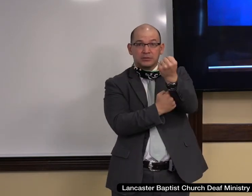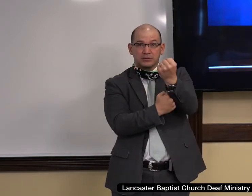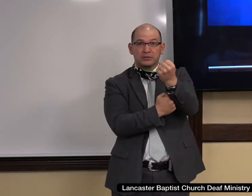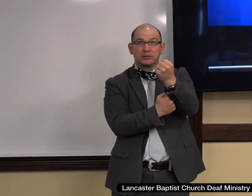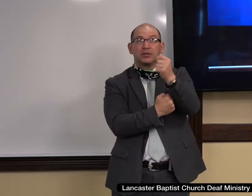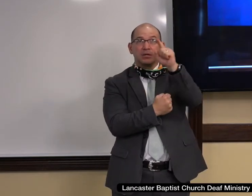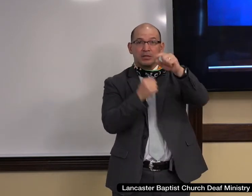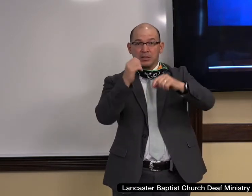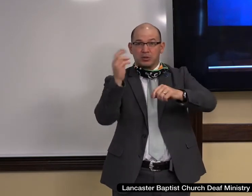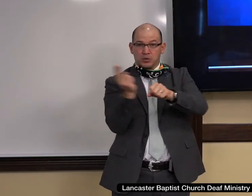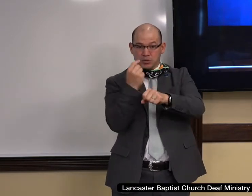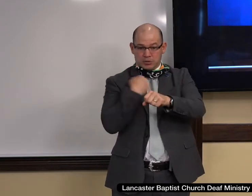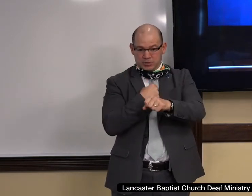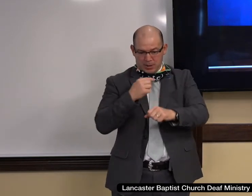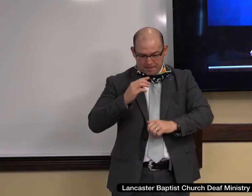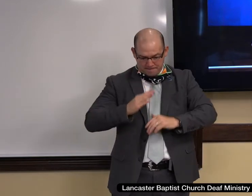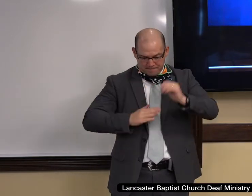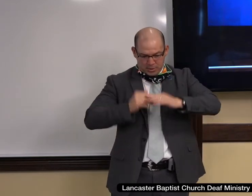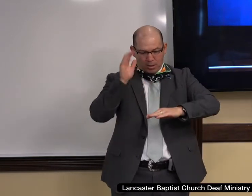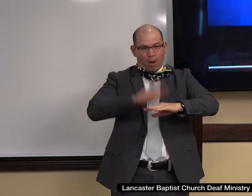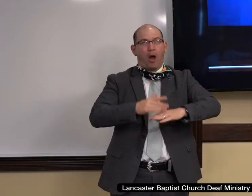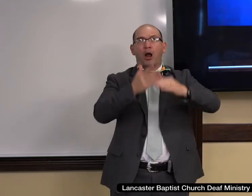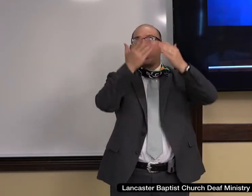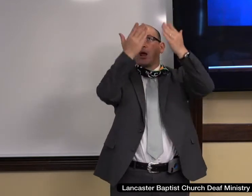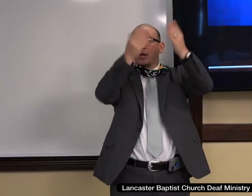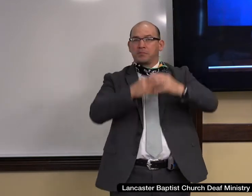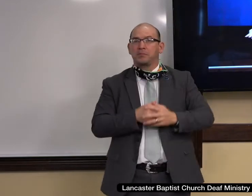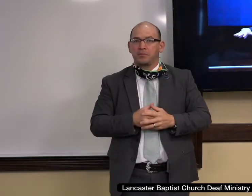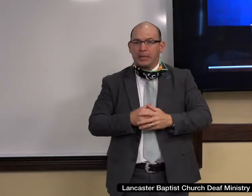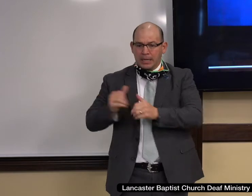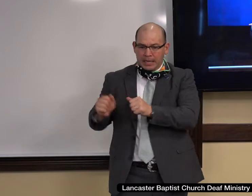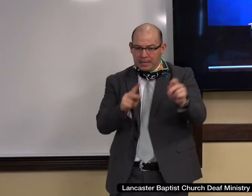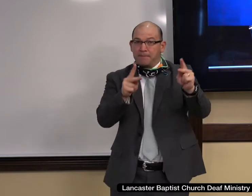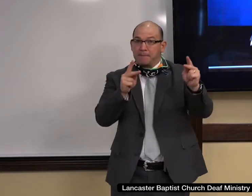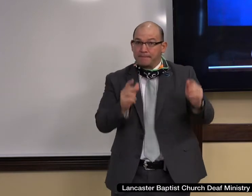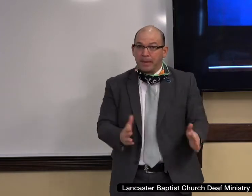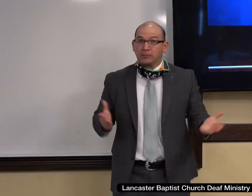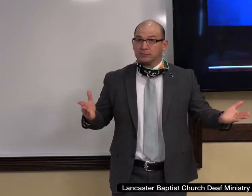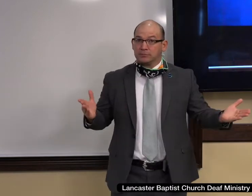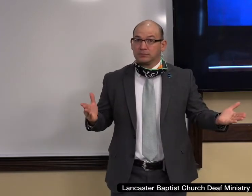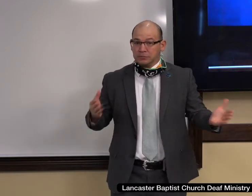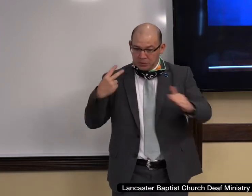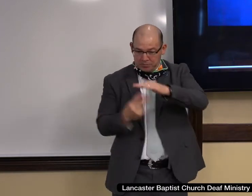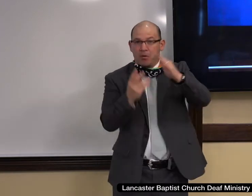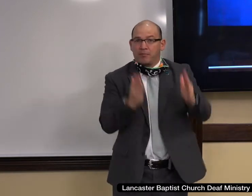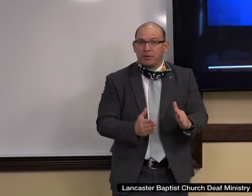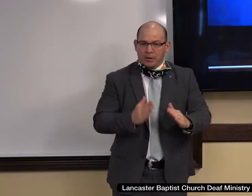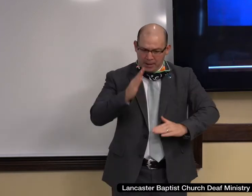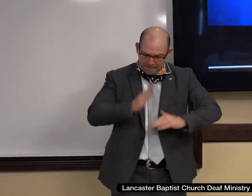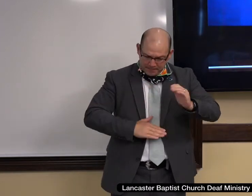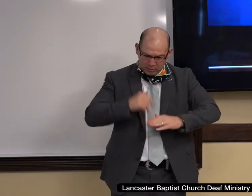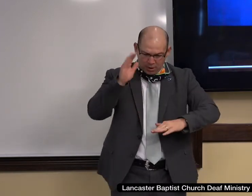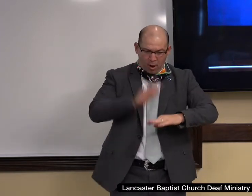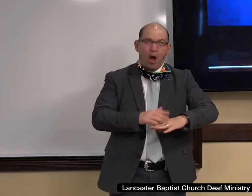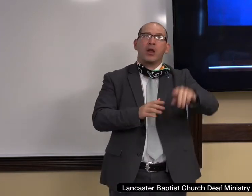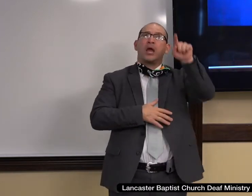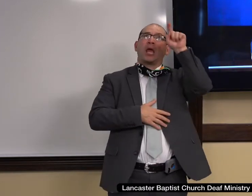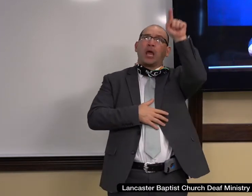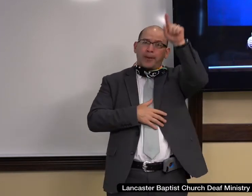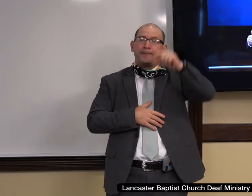themselves form their teachings, the foundation of the Lancaster Baptist church. Acts 2 42 says, they